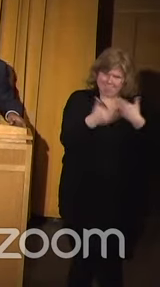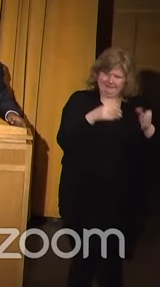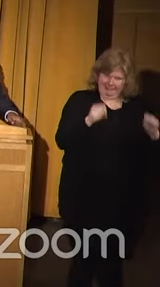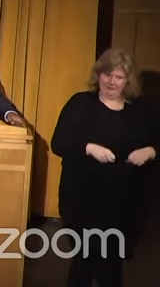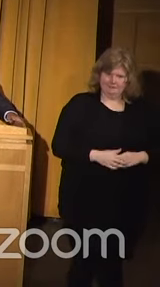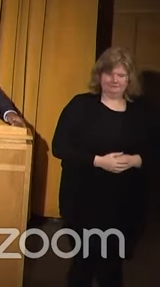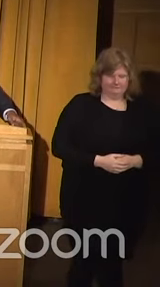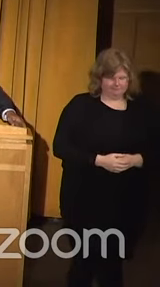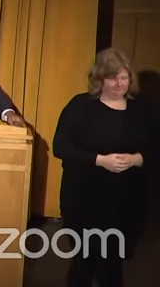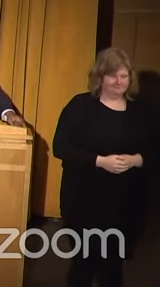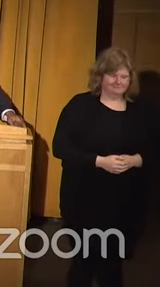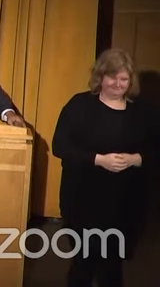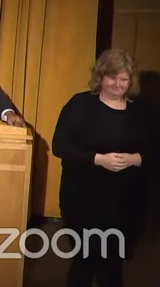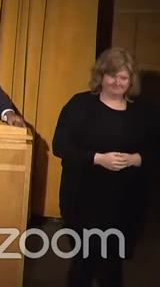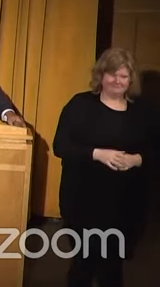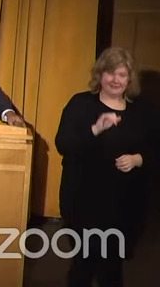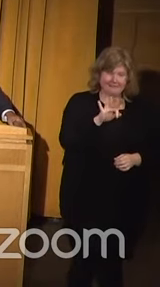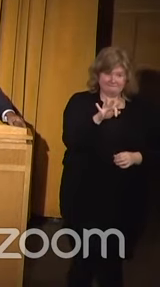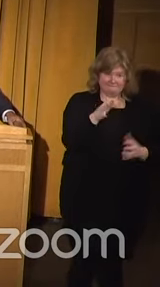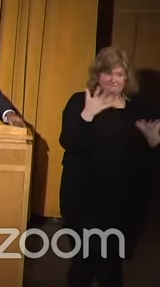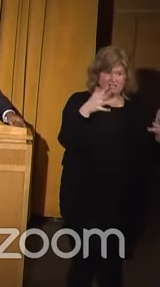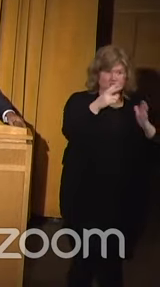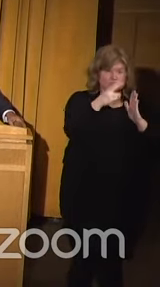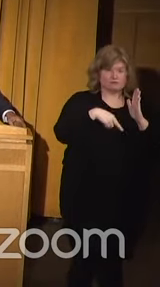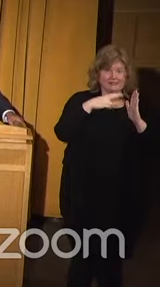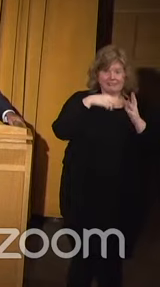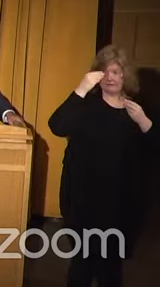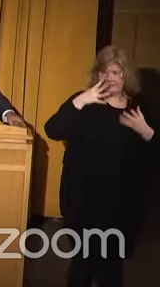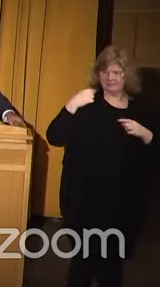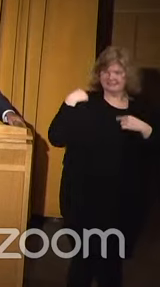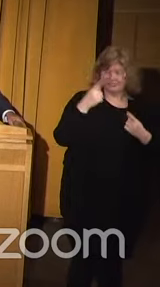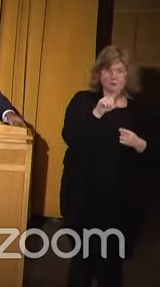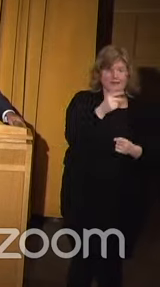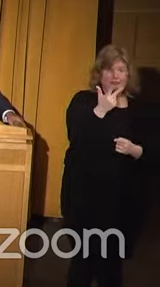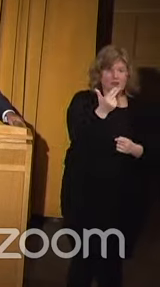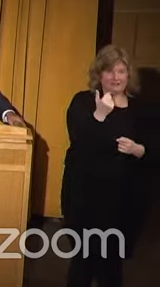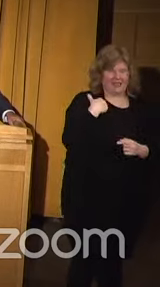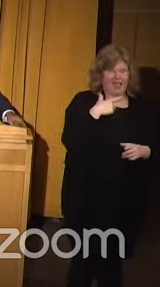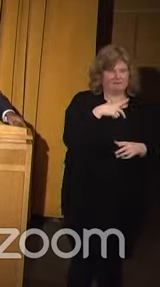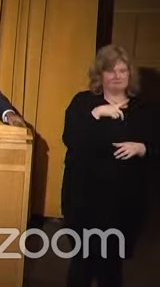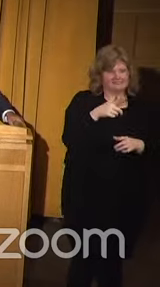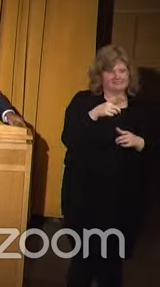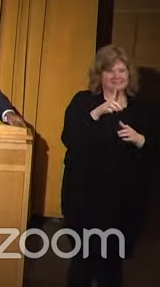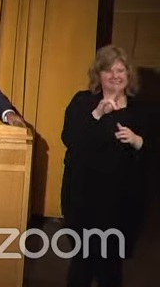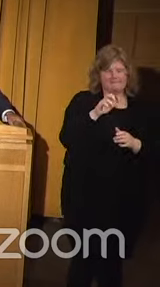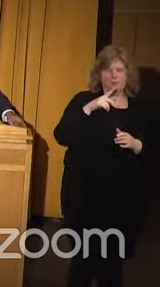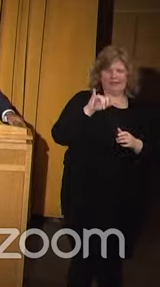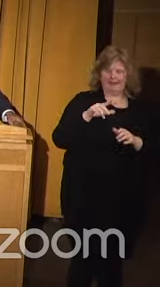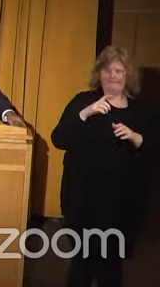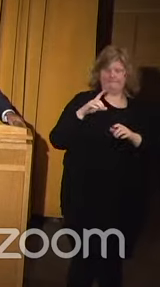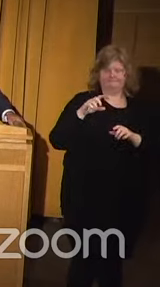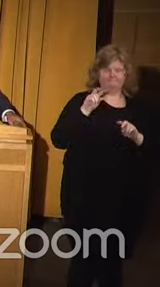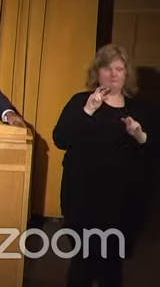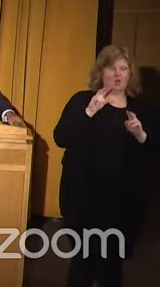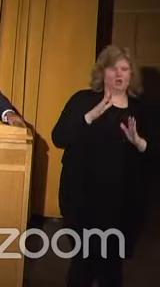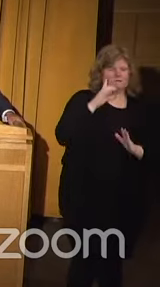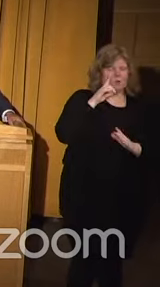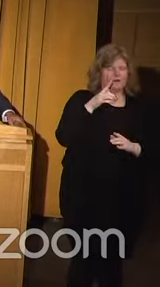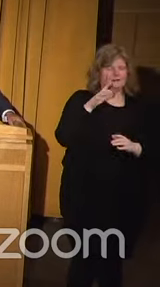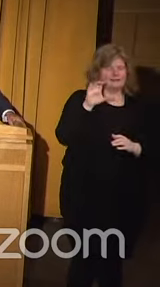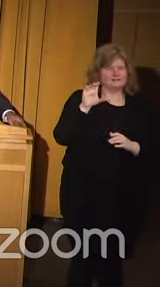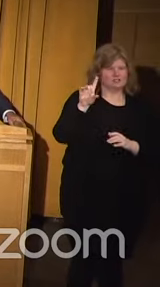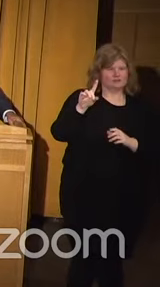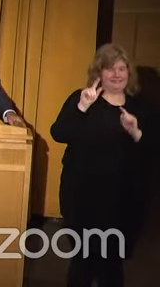All right, so if you've read the materials, since 2013, I've served as the deputy monitor for the consent decree team